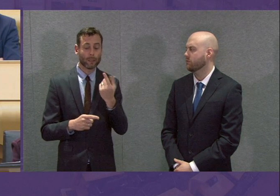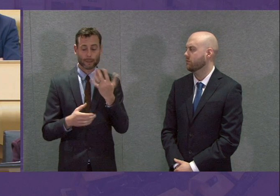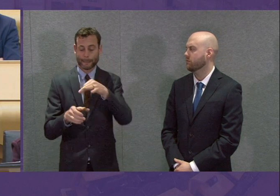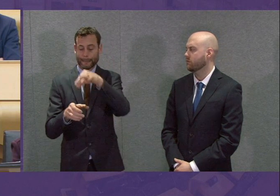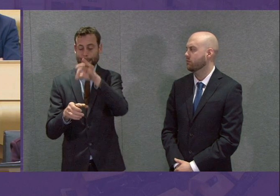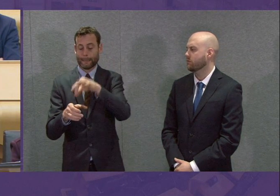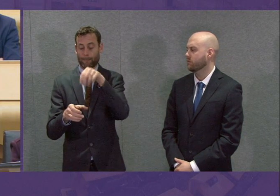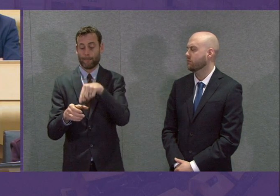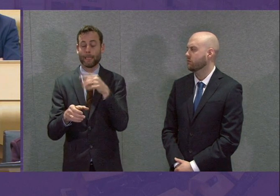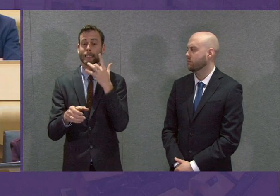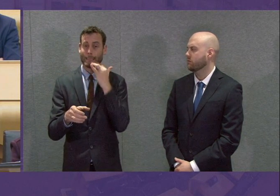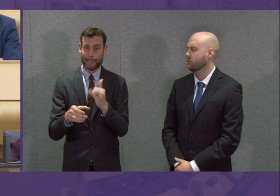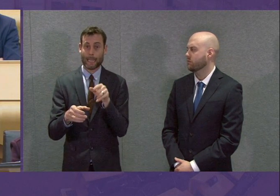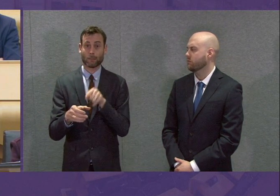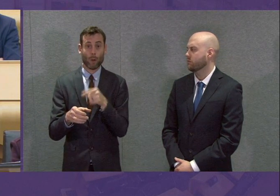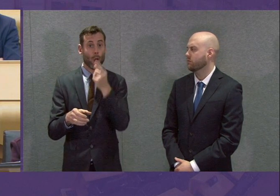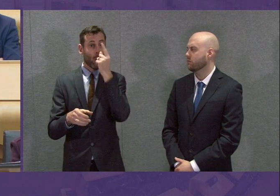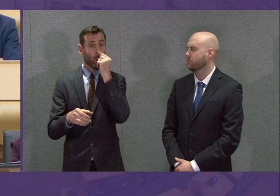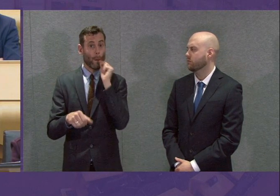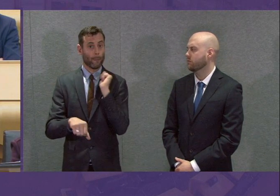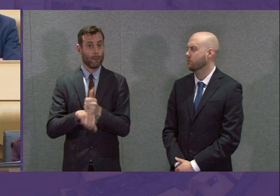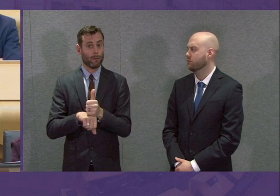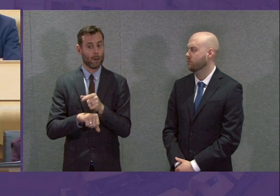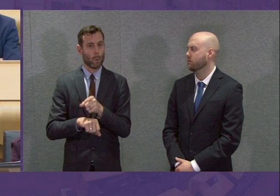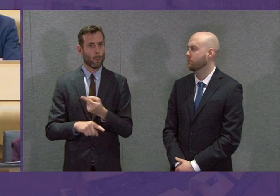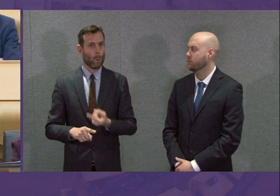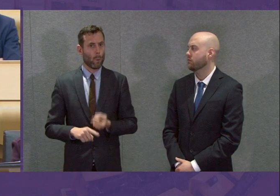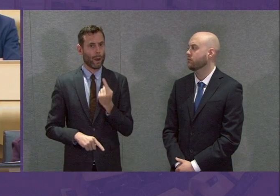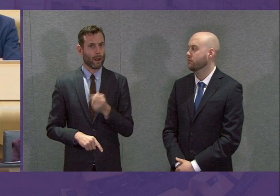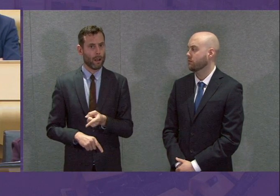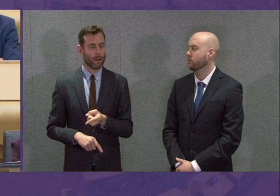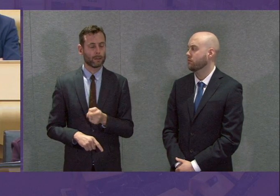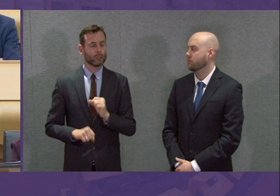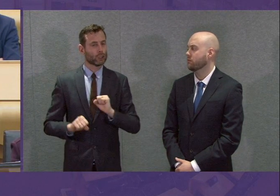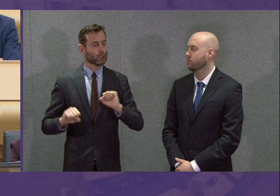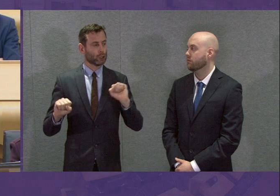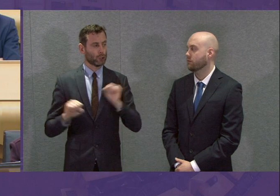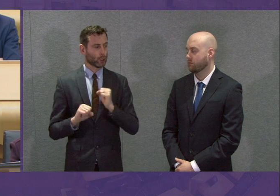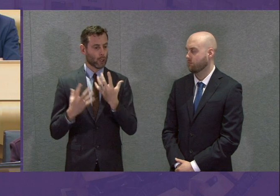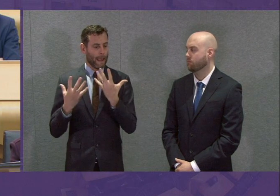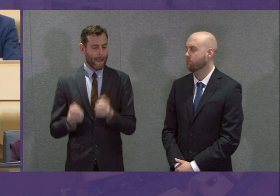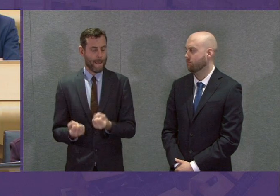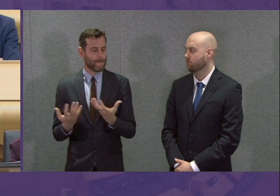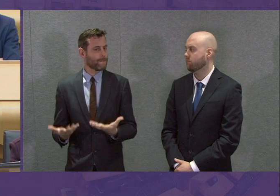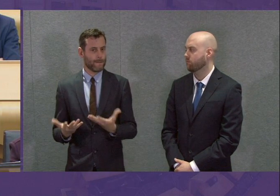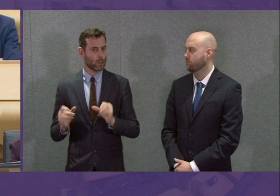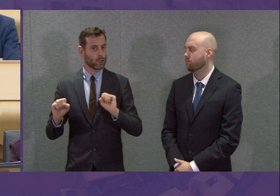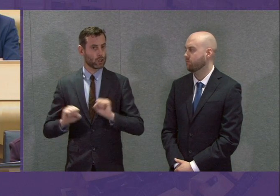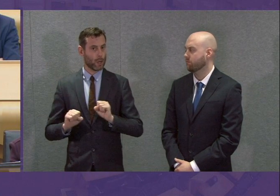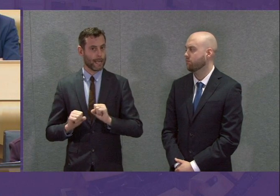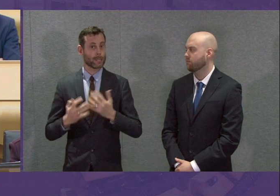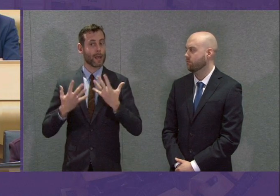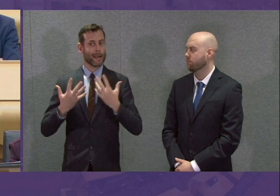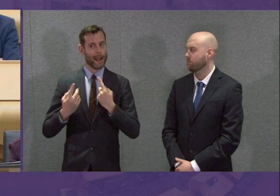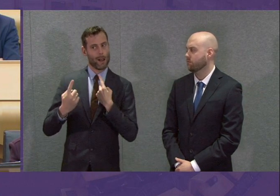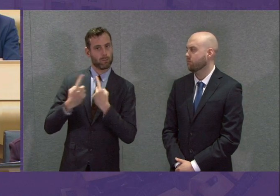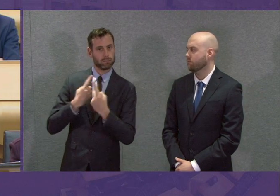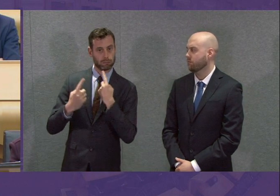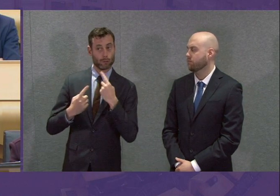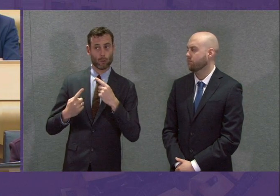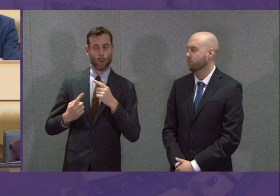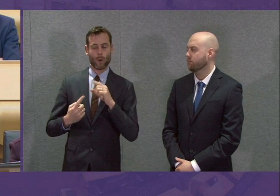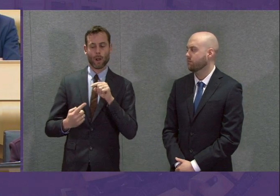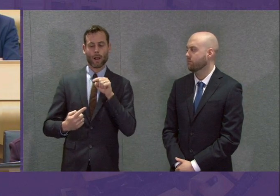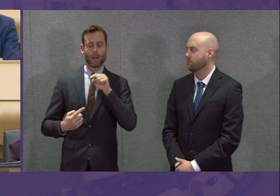tests that can be used are quicker for people. They're not available right now, but the discussion is taking place at a UK level